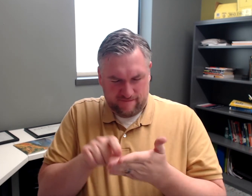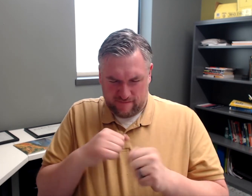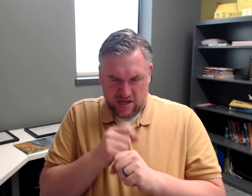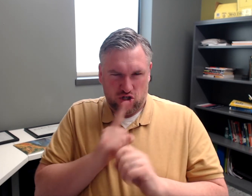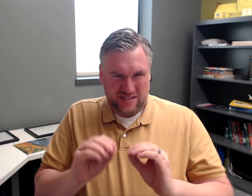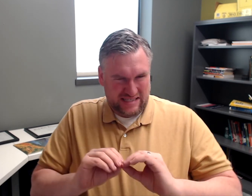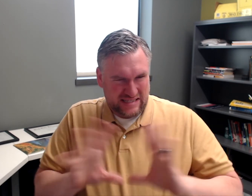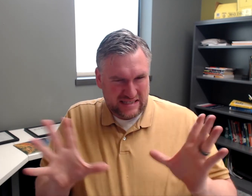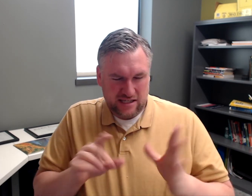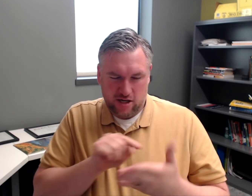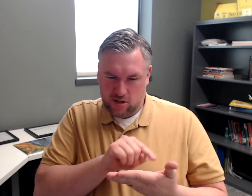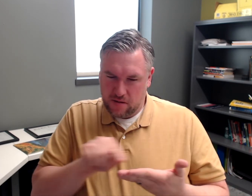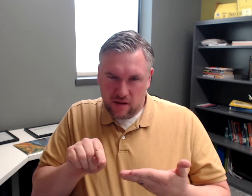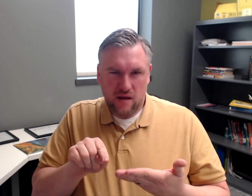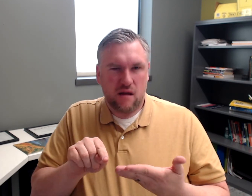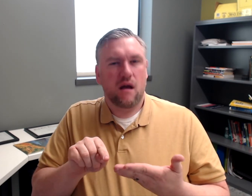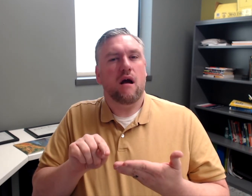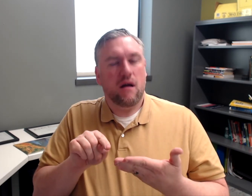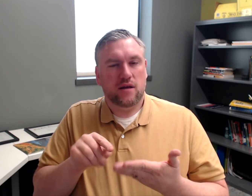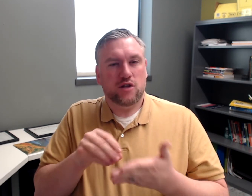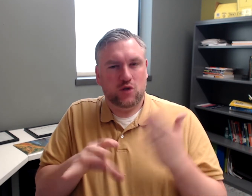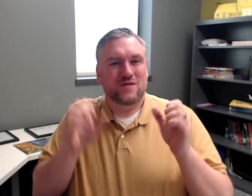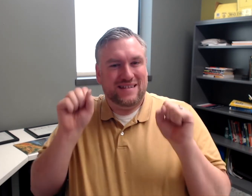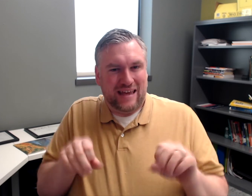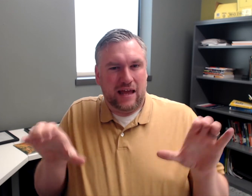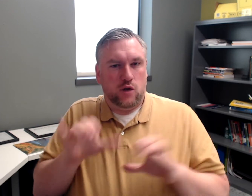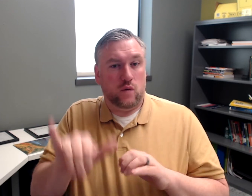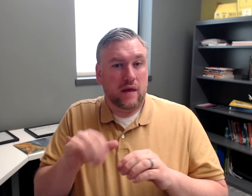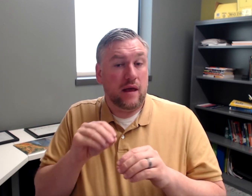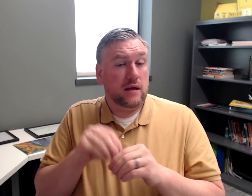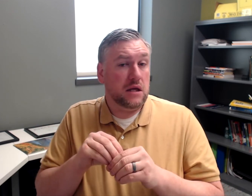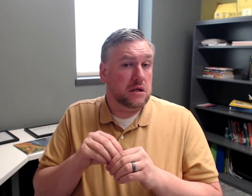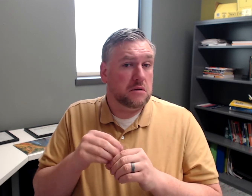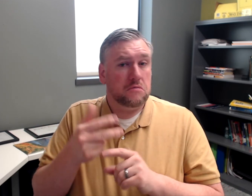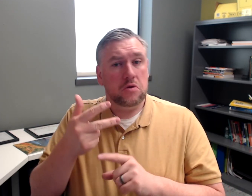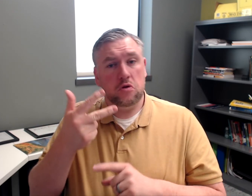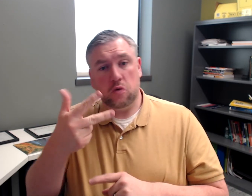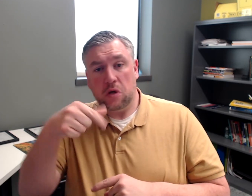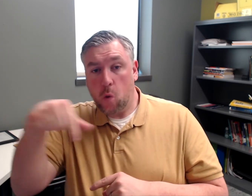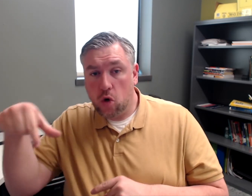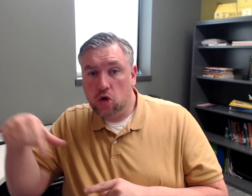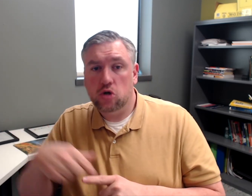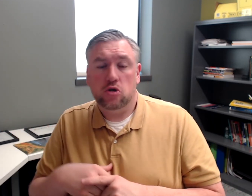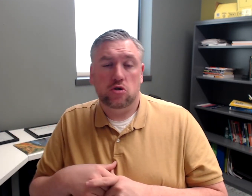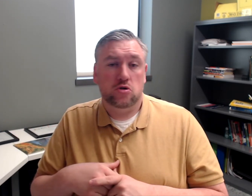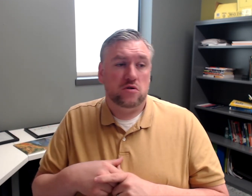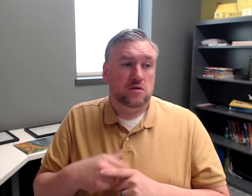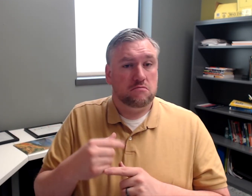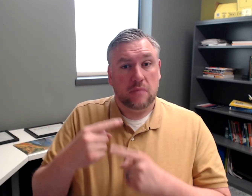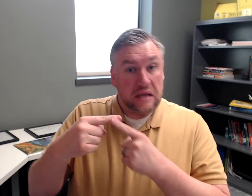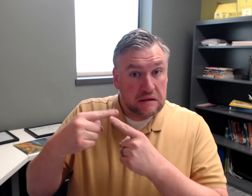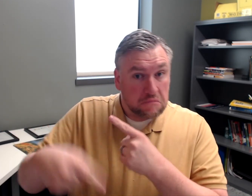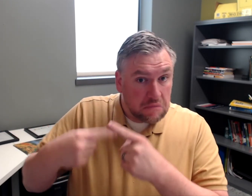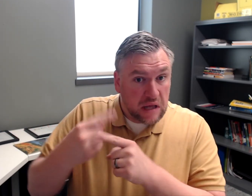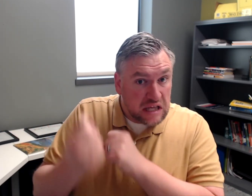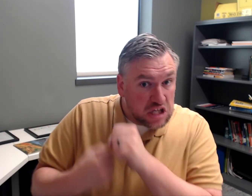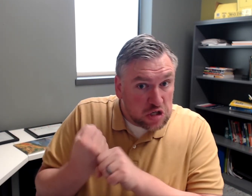So it's important to make sure you've got that clarity, that students can do it in three quarters, in a year.